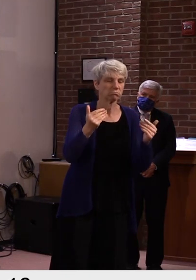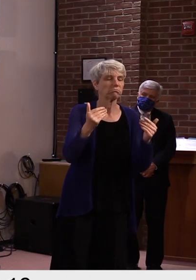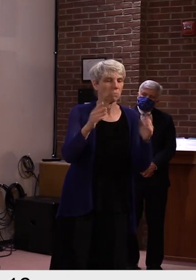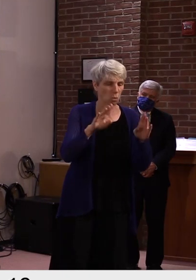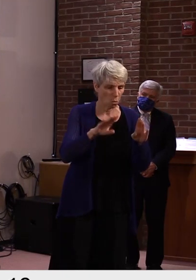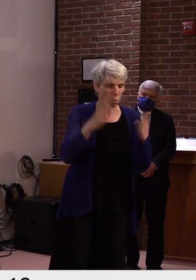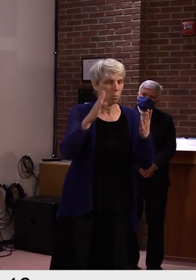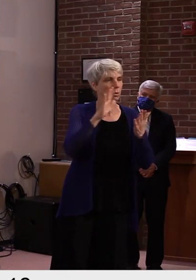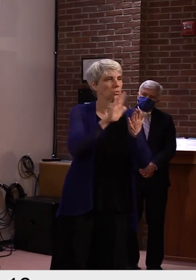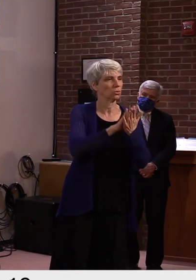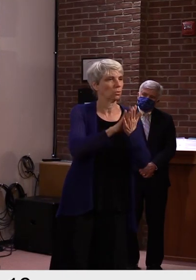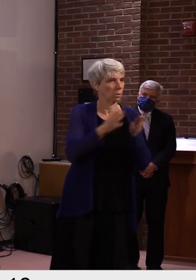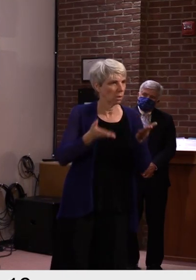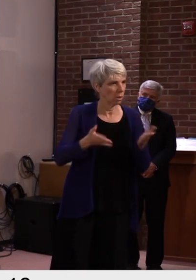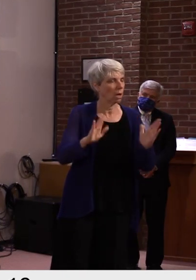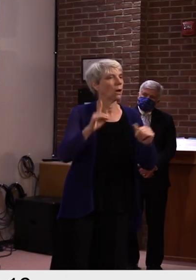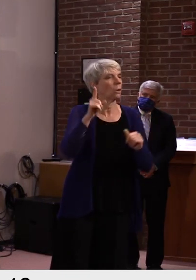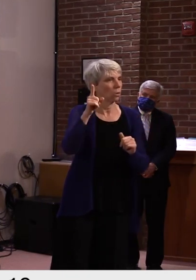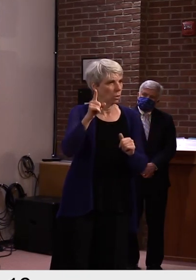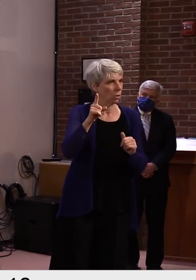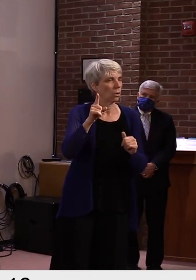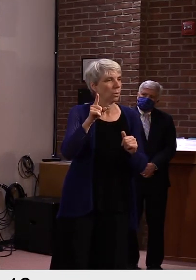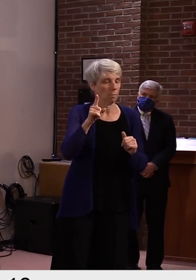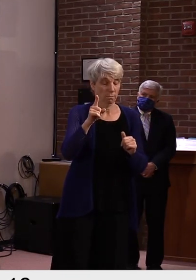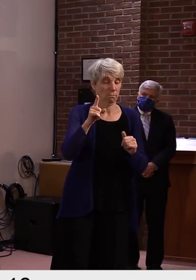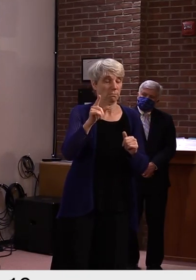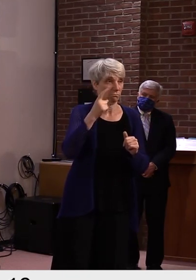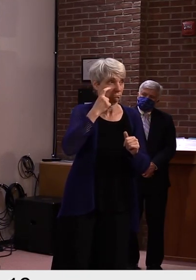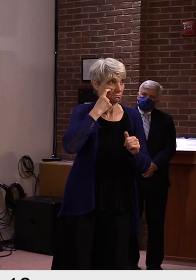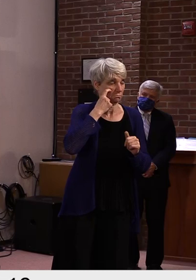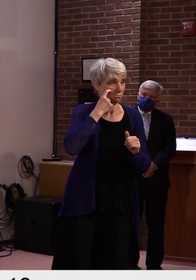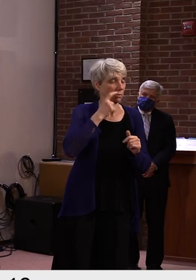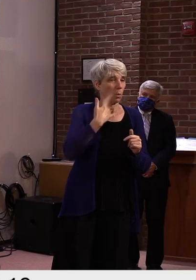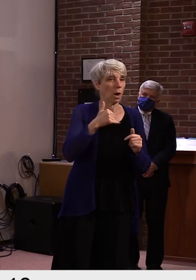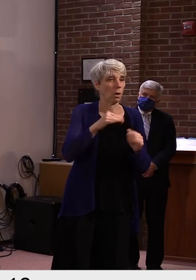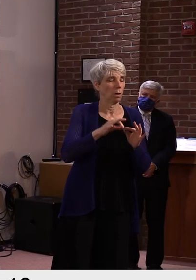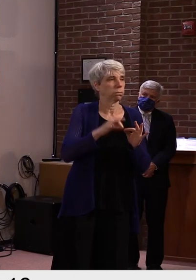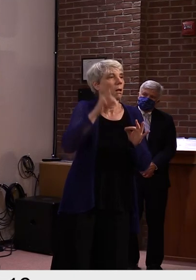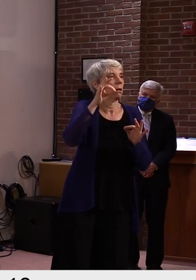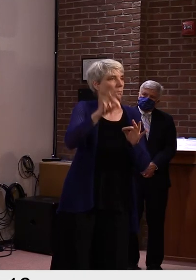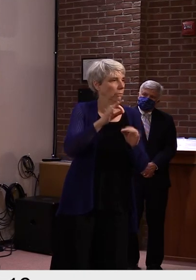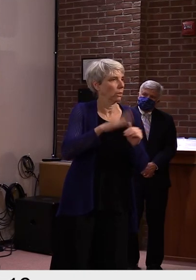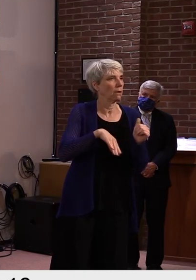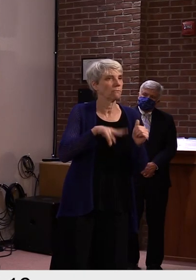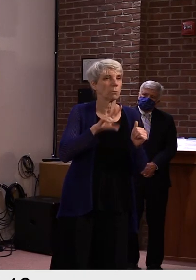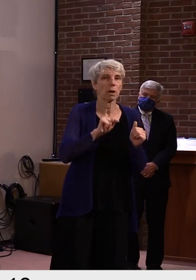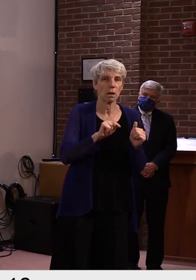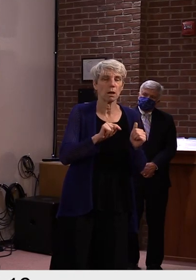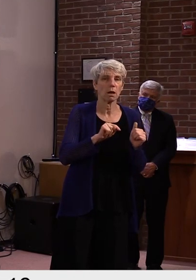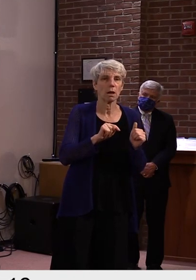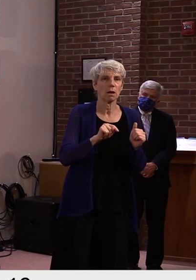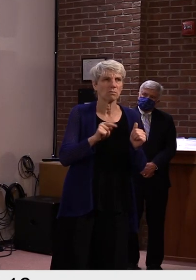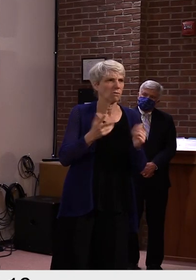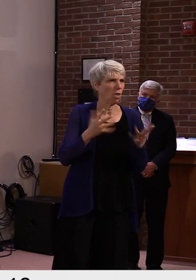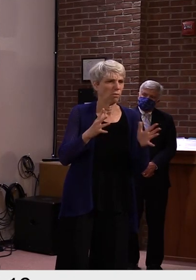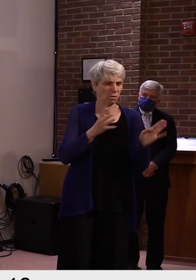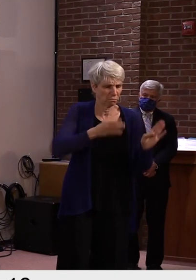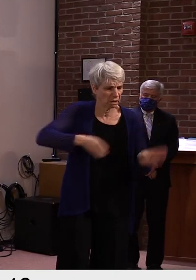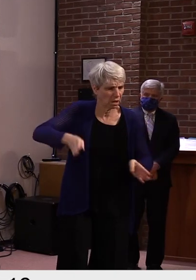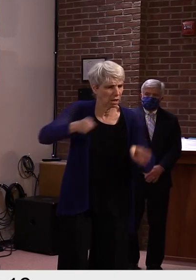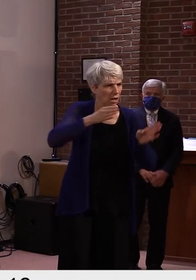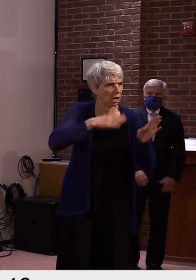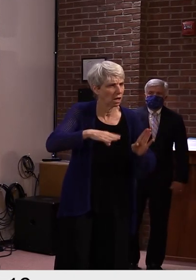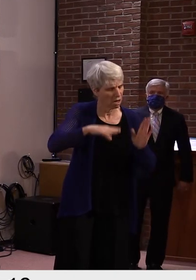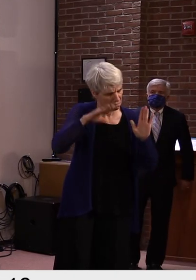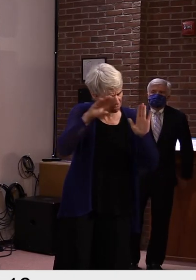opening up. So they were much later to the table in some respects than we were. We've been working on this